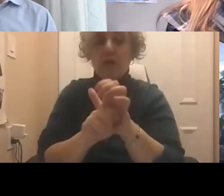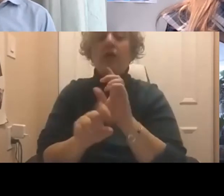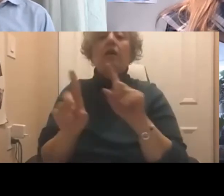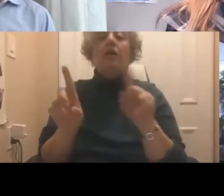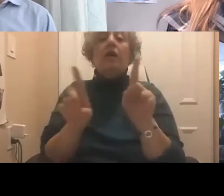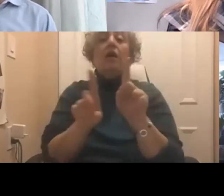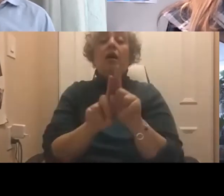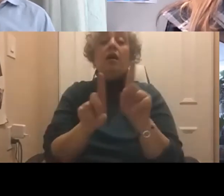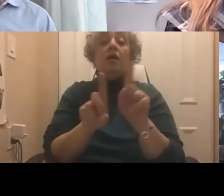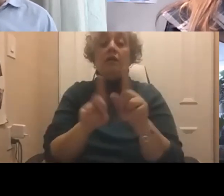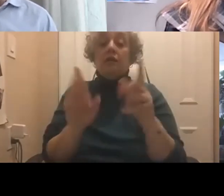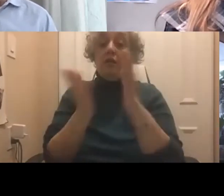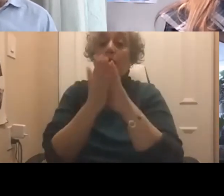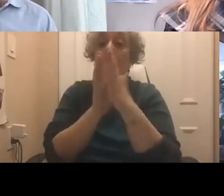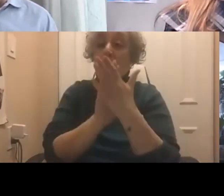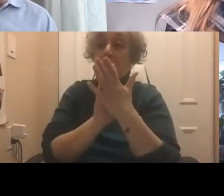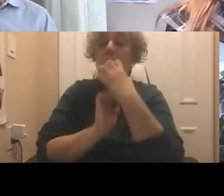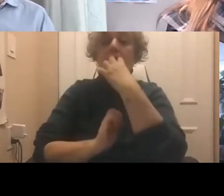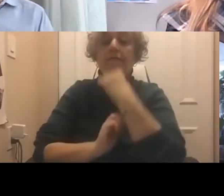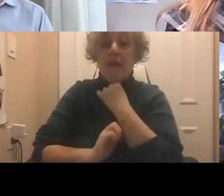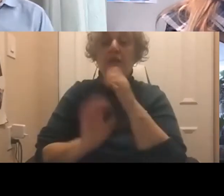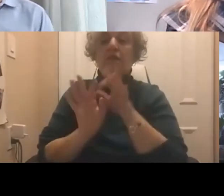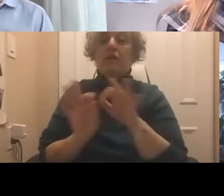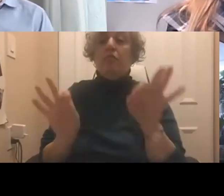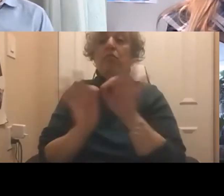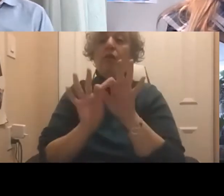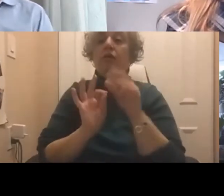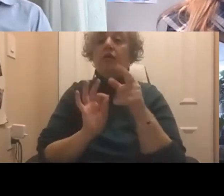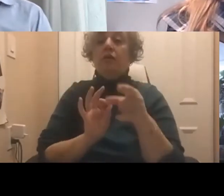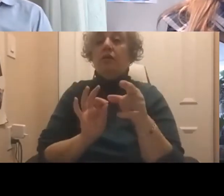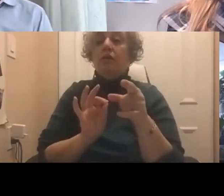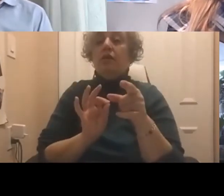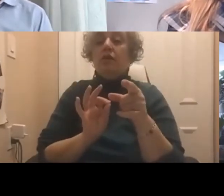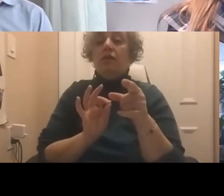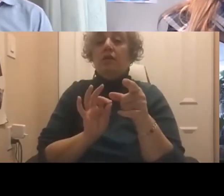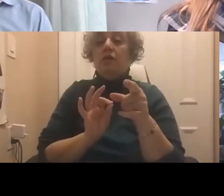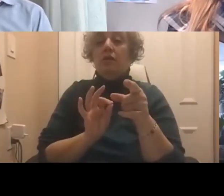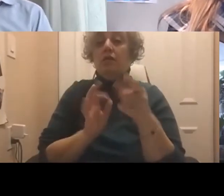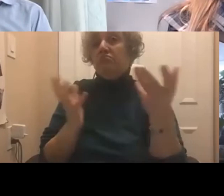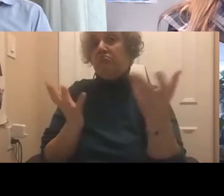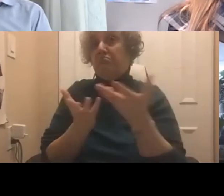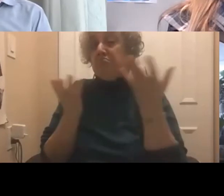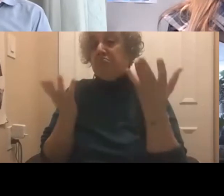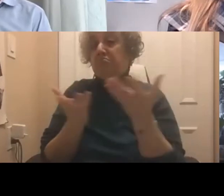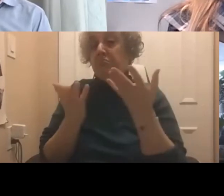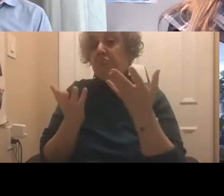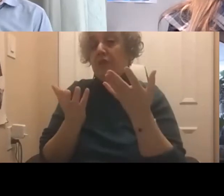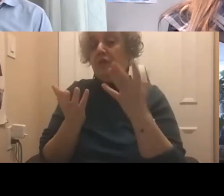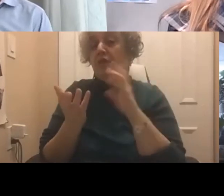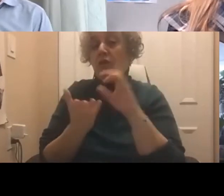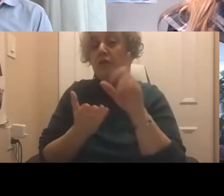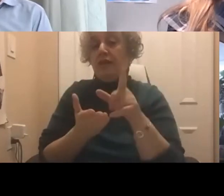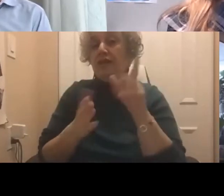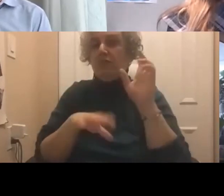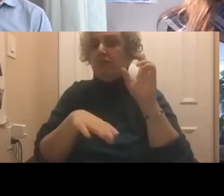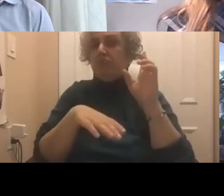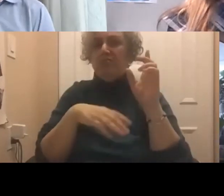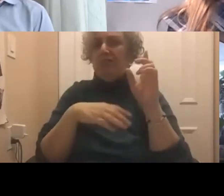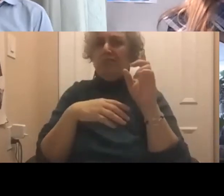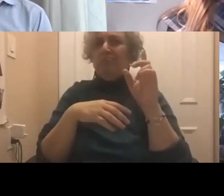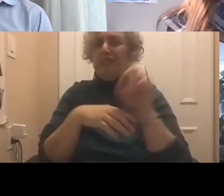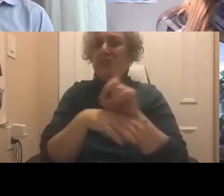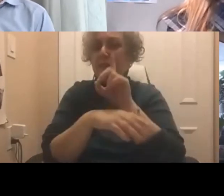this could become a value add as opposed to a disciplinary tool, right? So,